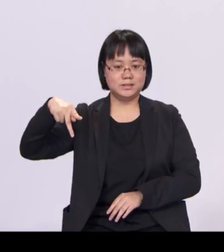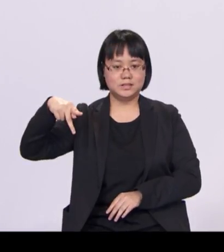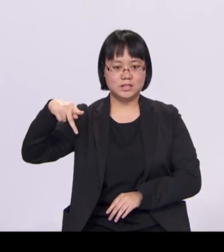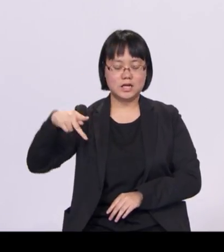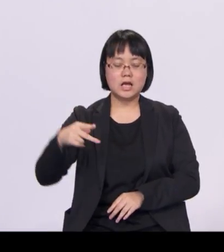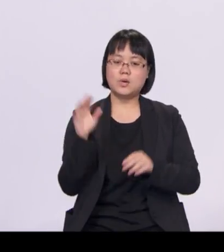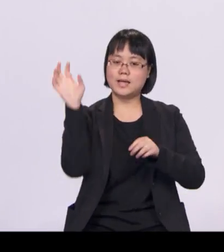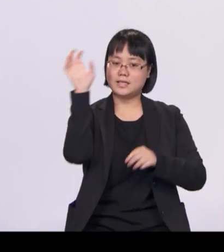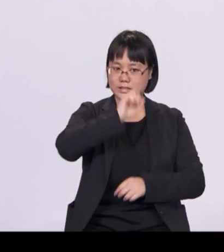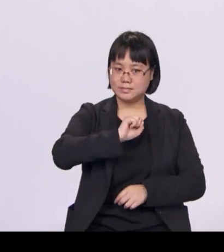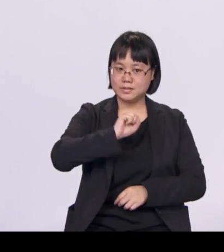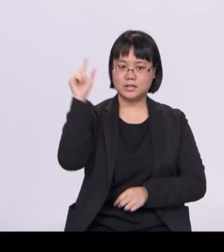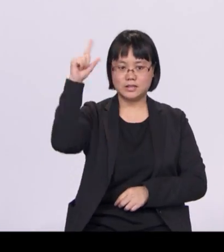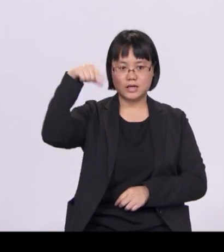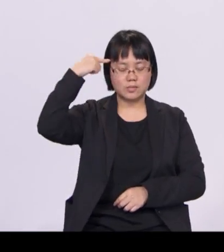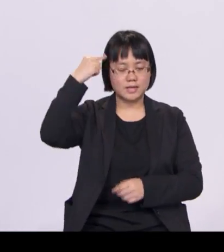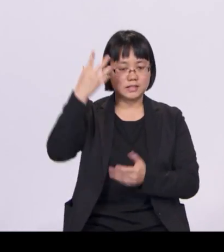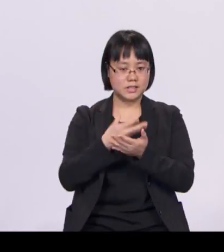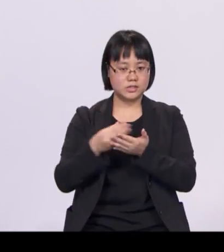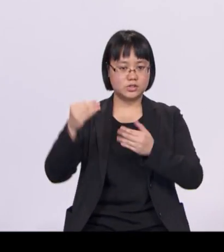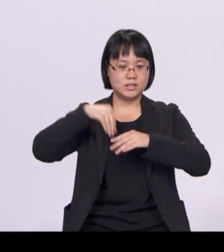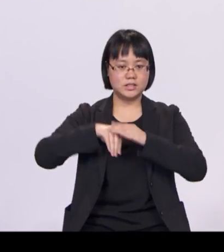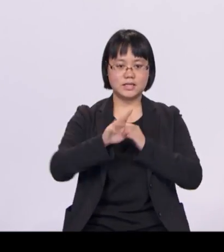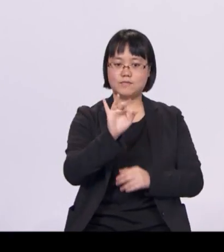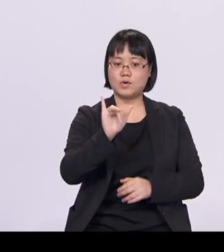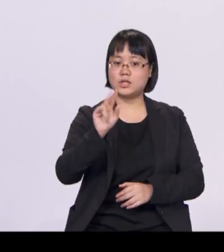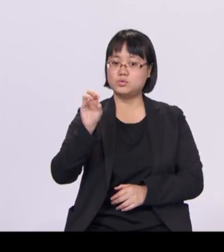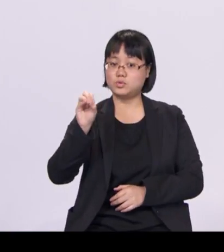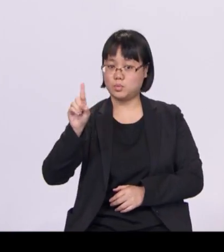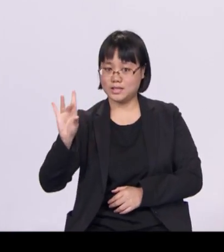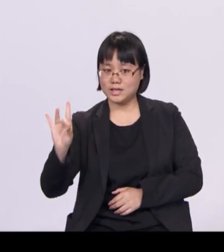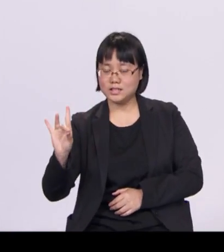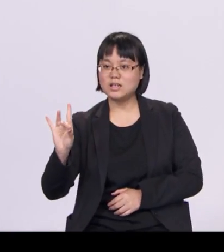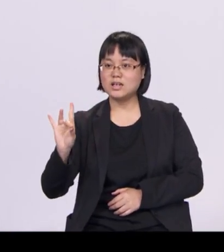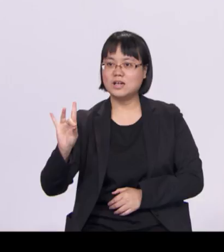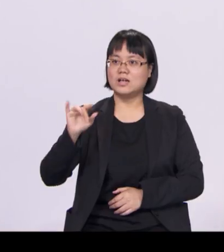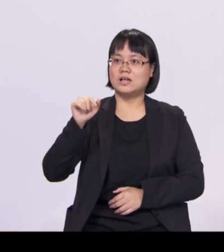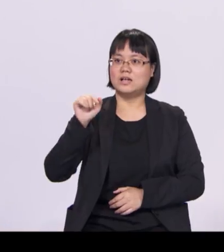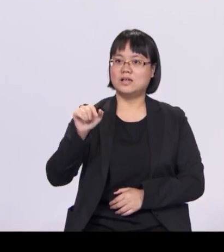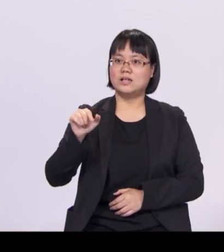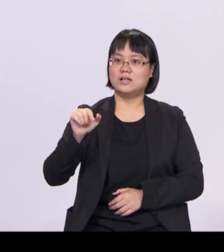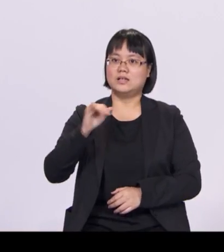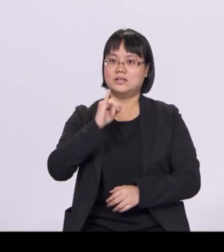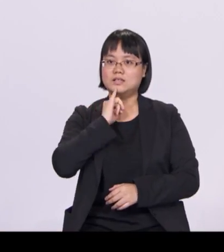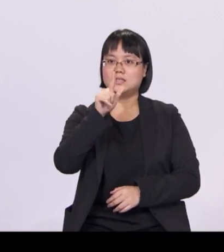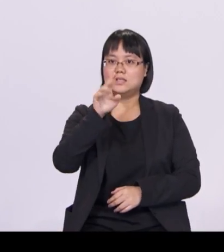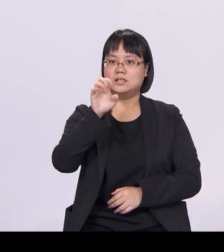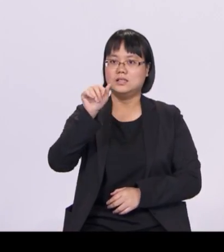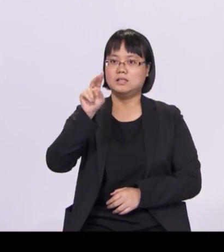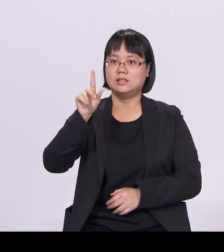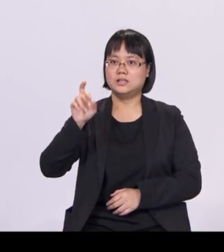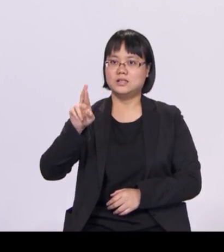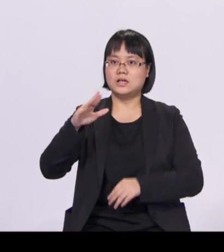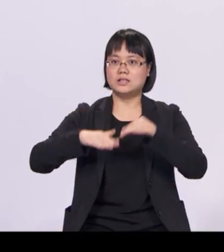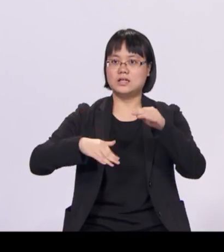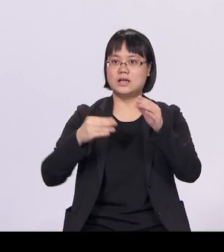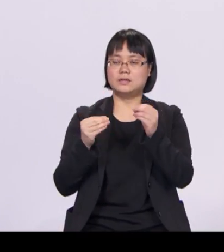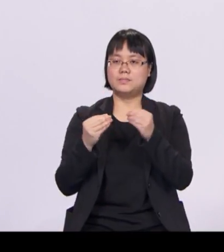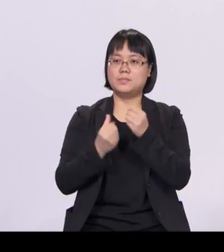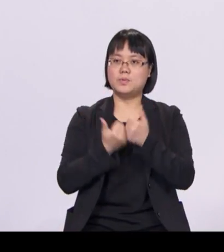government expenditure in FY 2018 is leaner than most developed economies. And we have been able to get